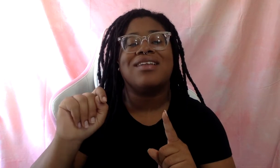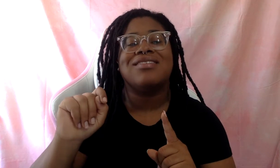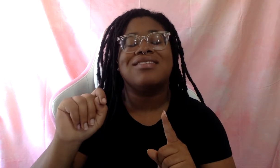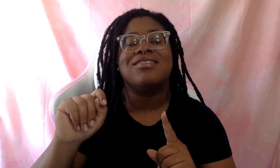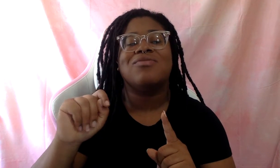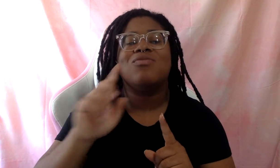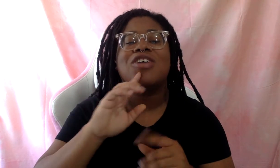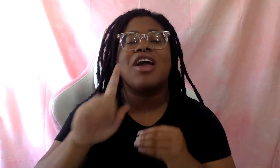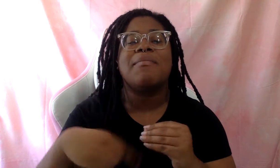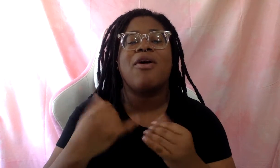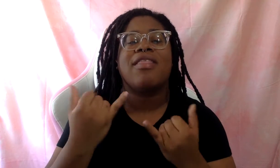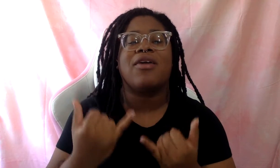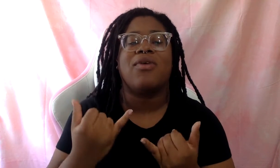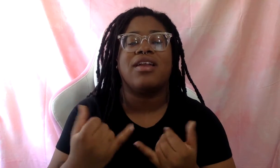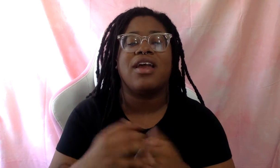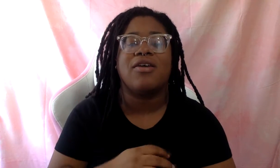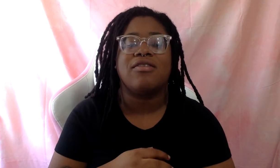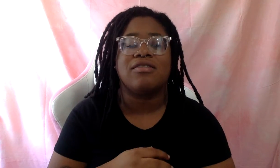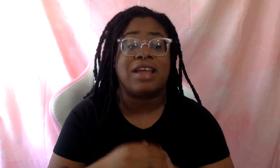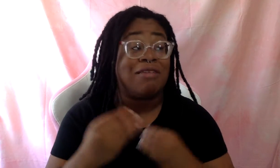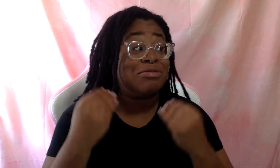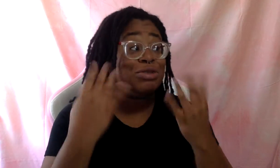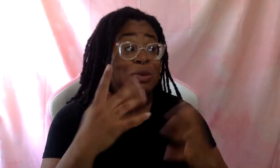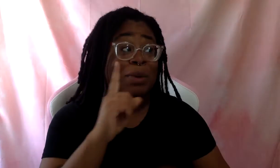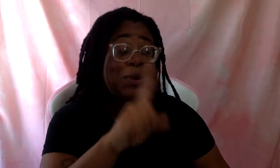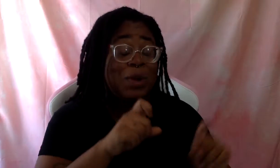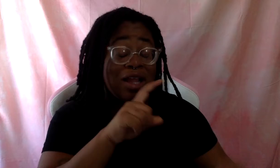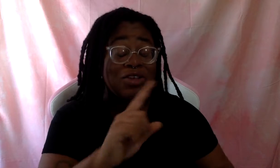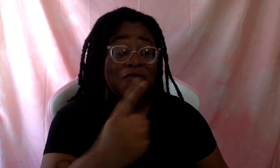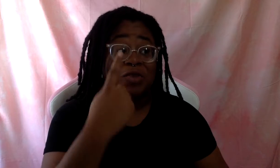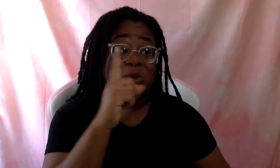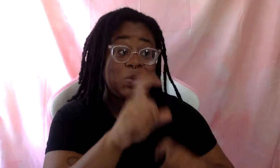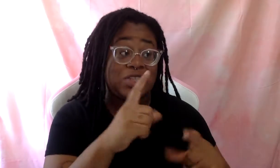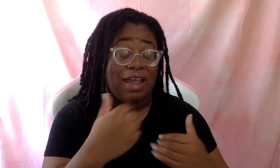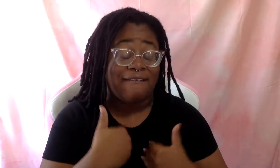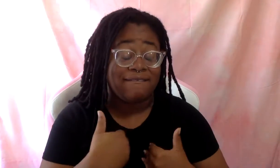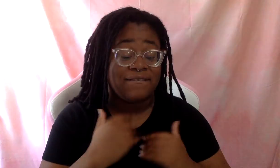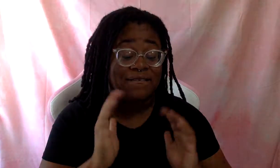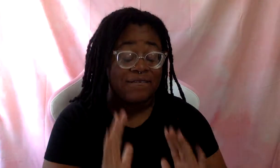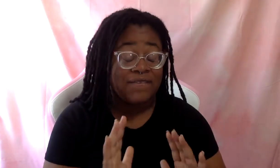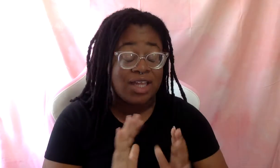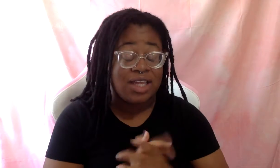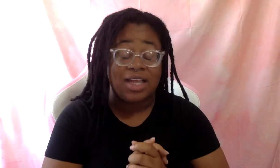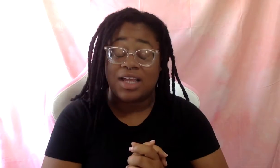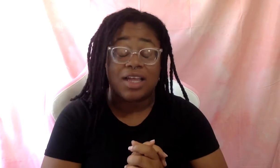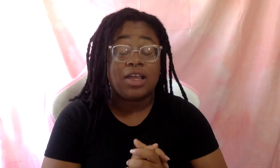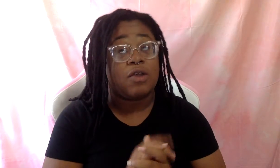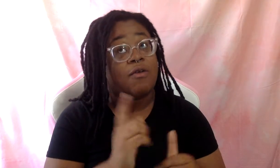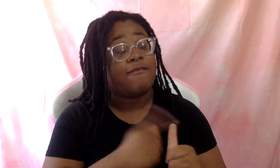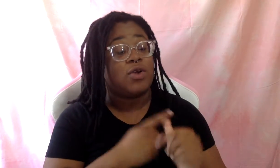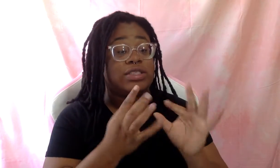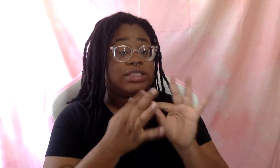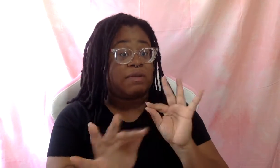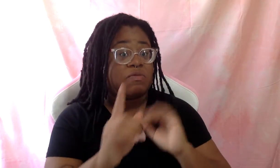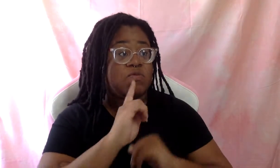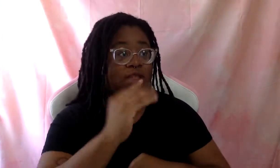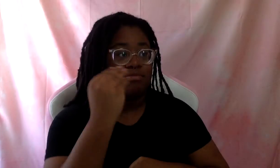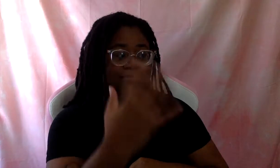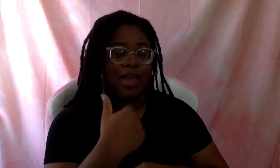I have so many questions, but the first question I have for you is, well, the first statement I have for you is, I want to thank you